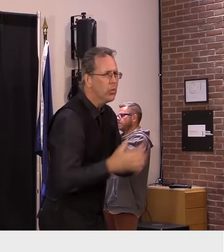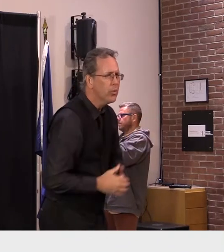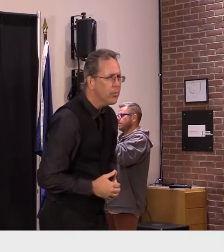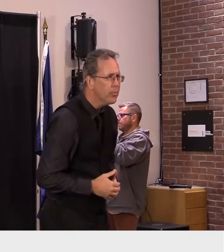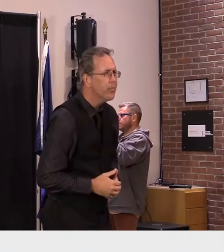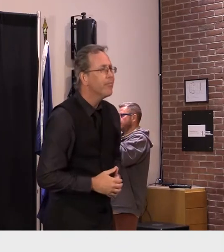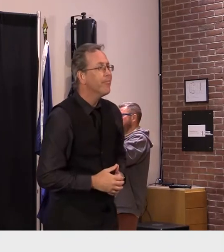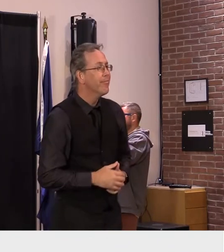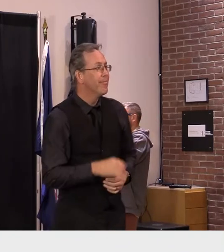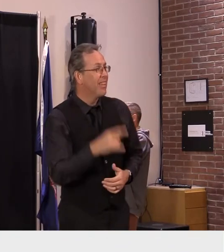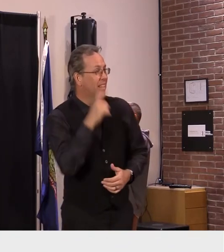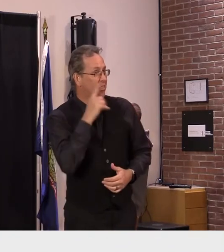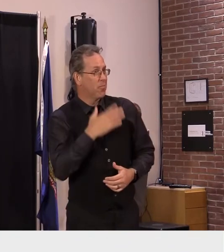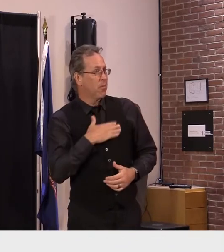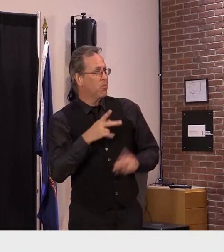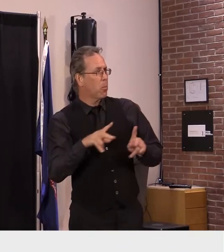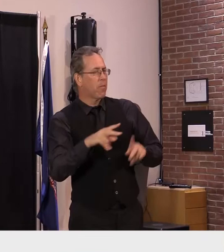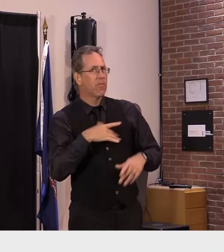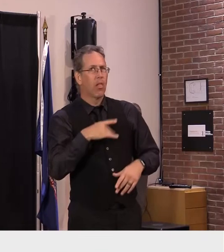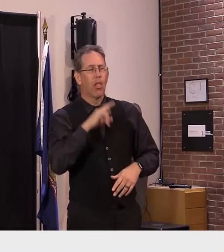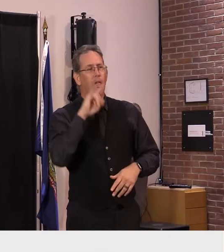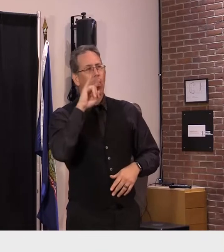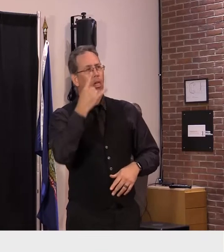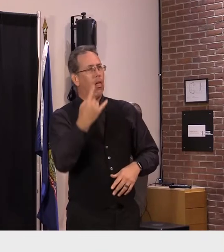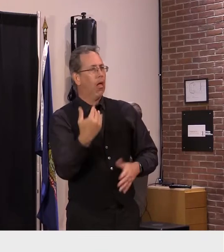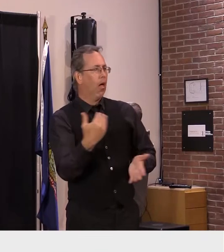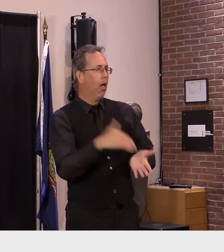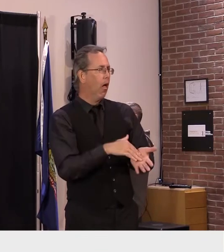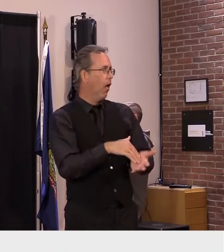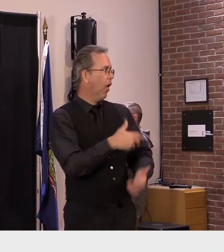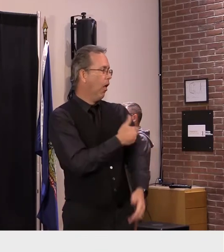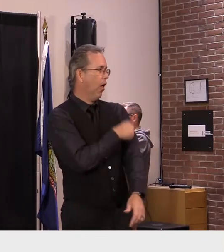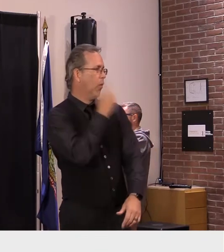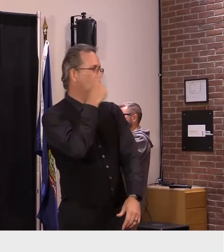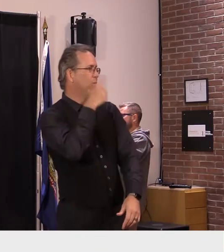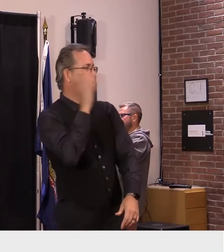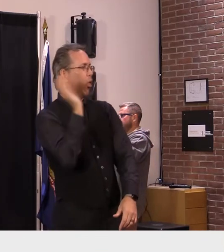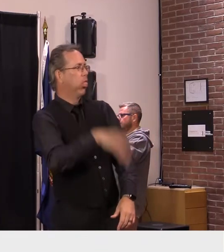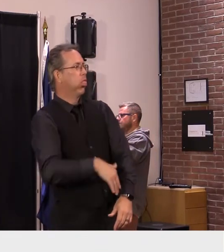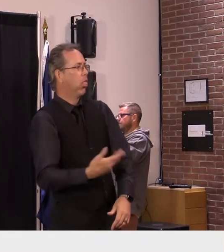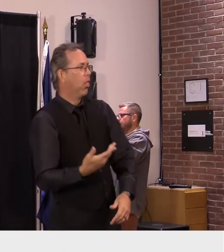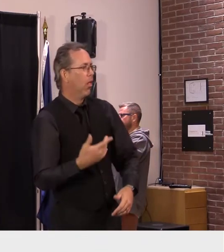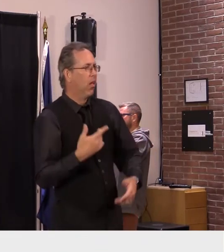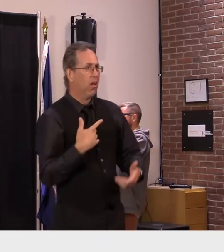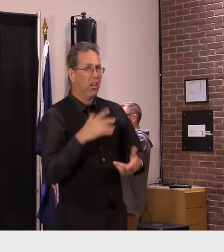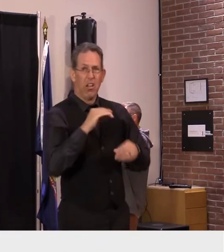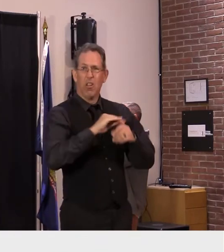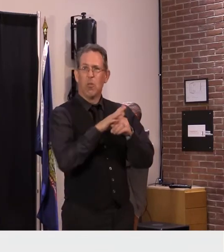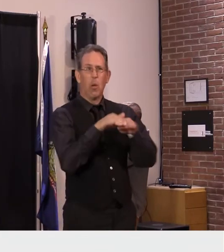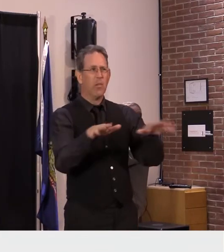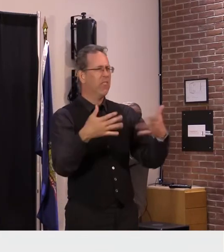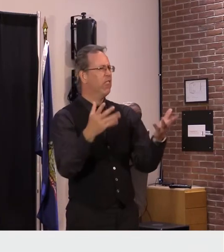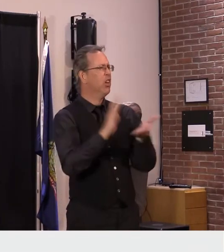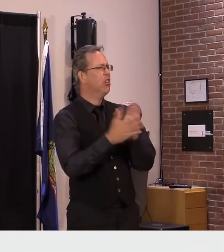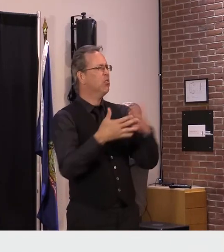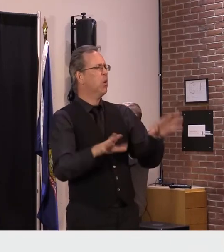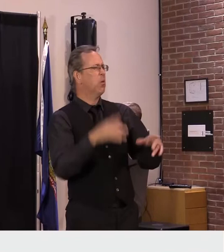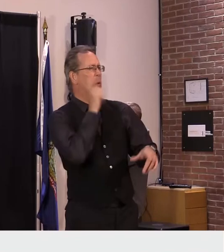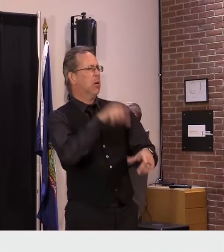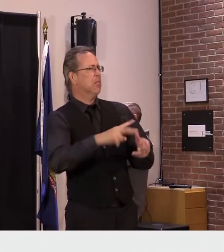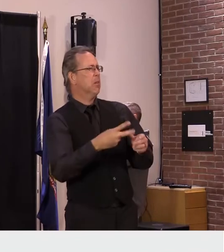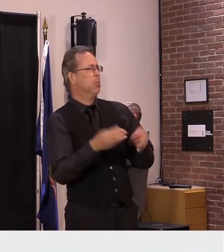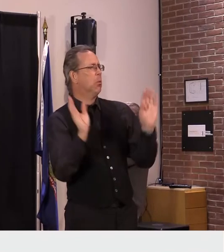of booster fatigue and it's just like part of pandemic fatigue overall where people are sort of